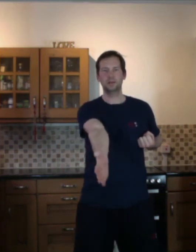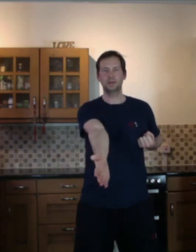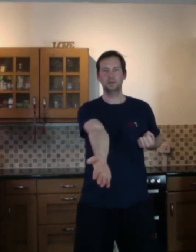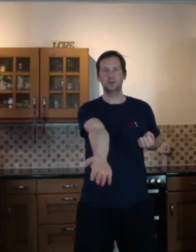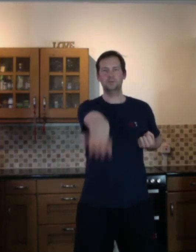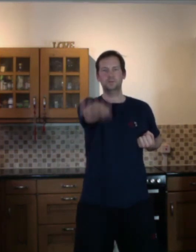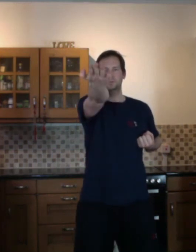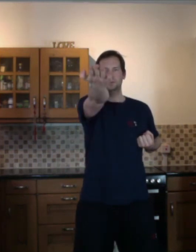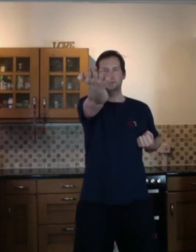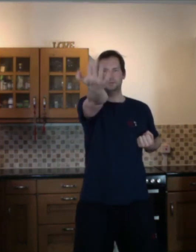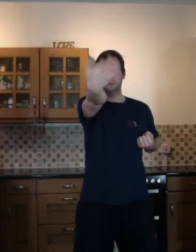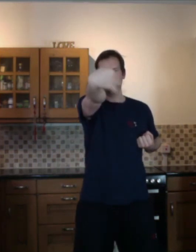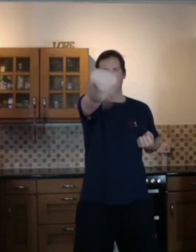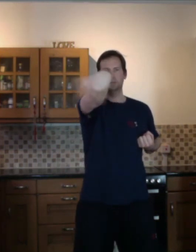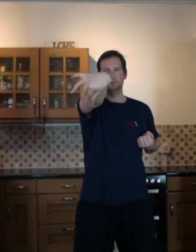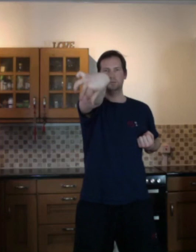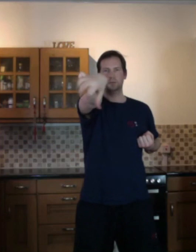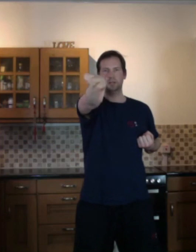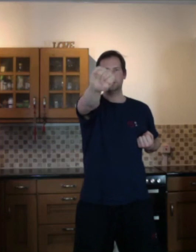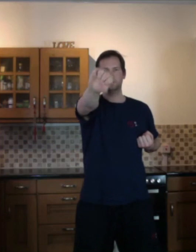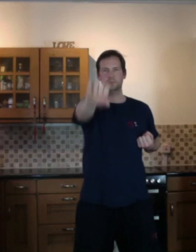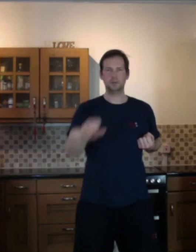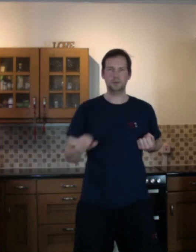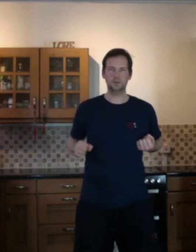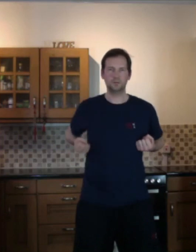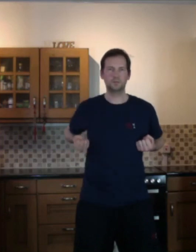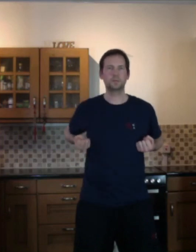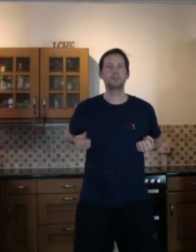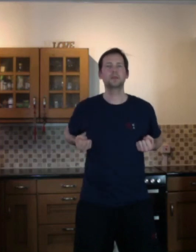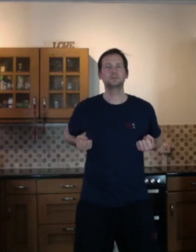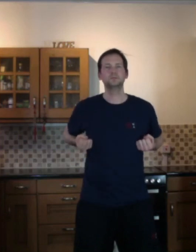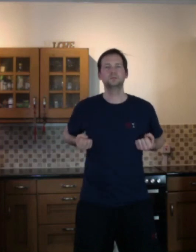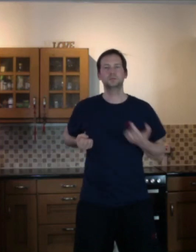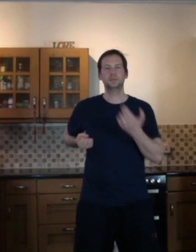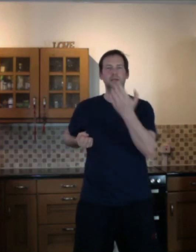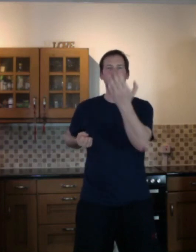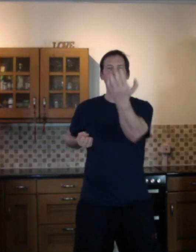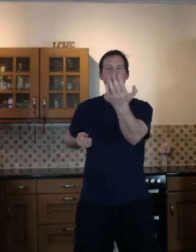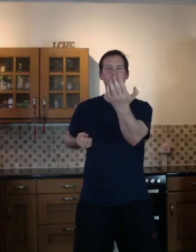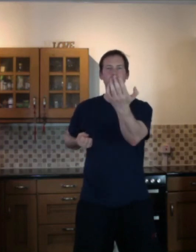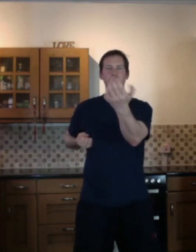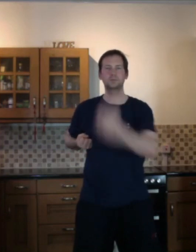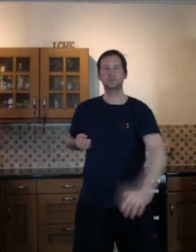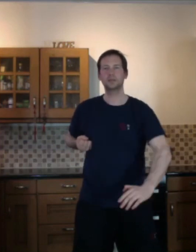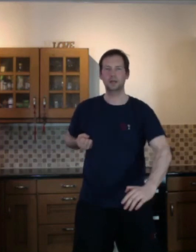elbow. Lift. Stretch. Close. Again. Tan. Garn.